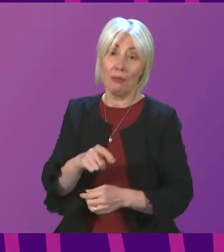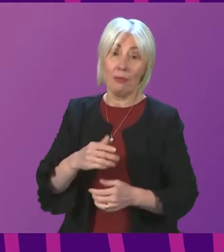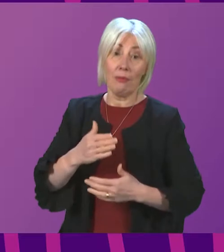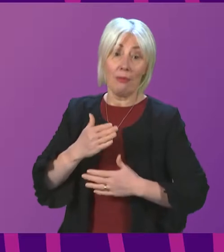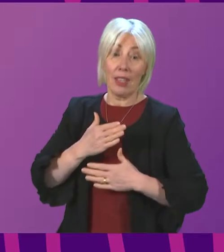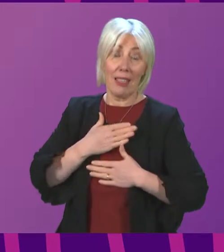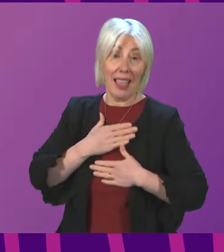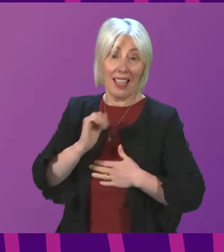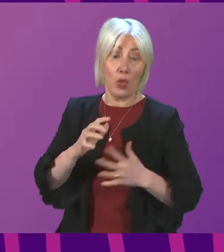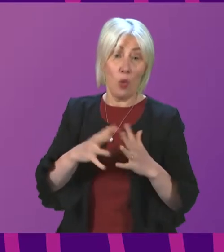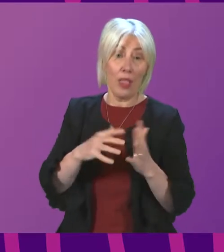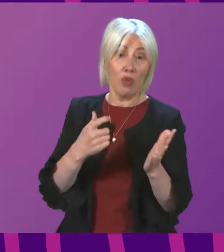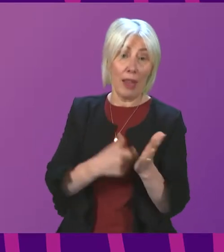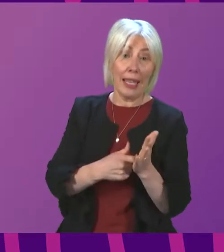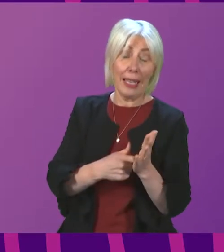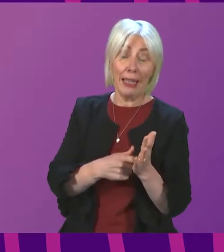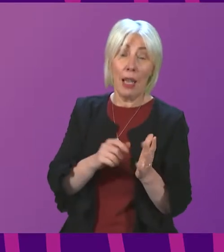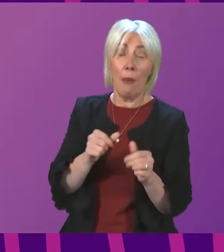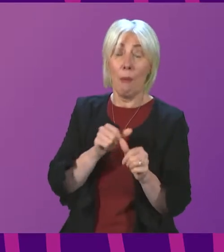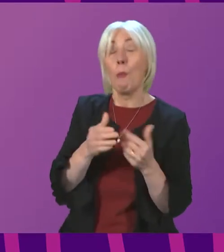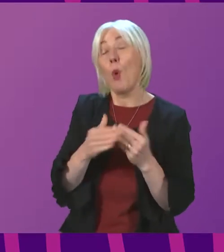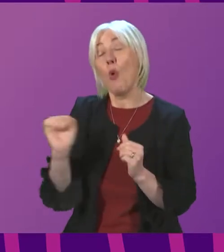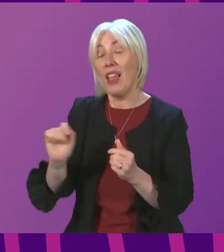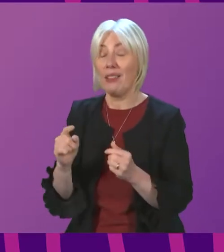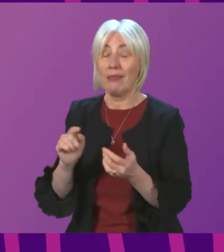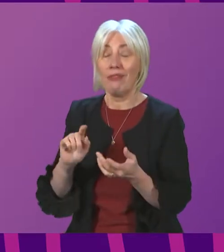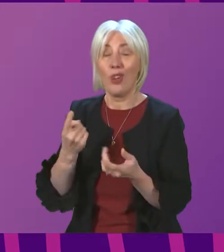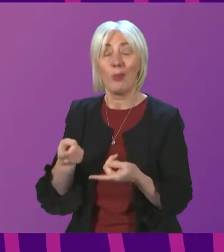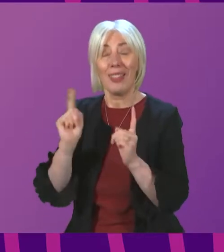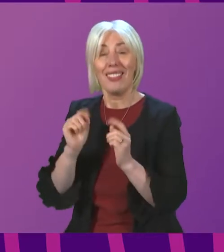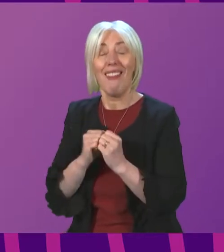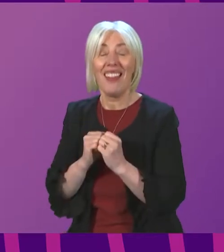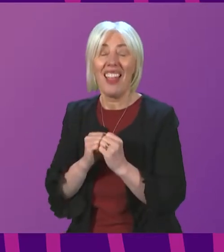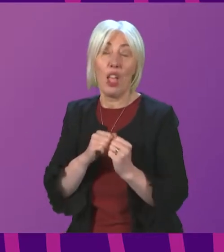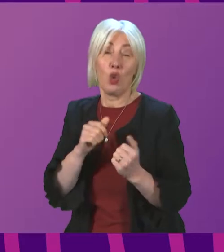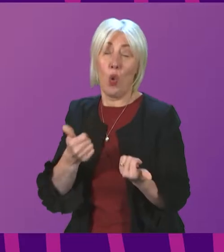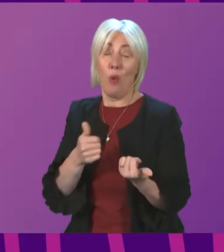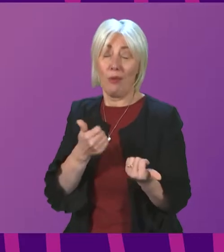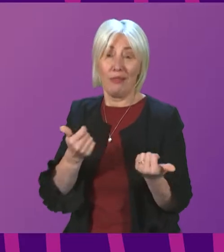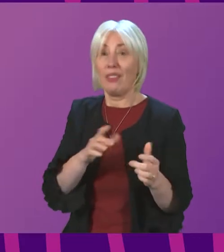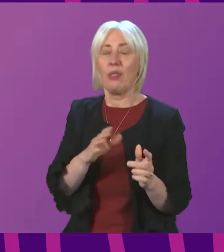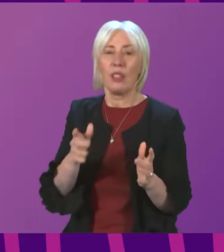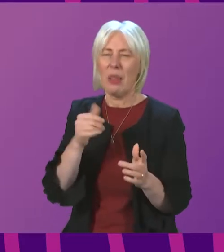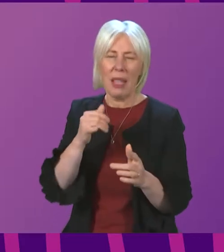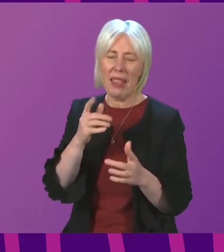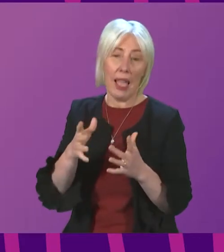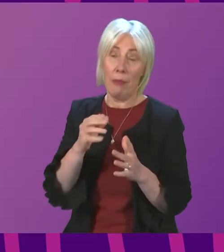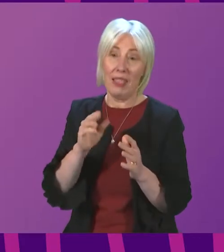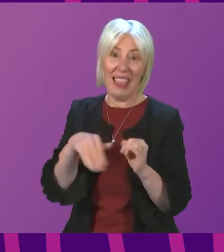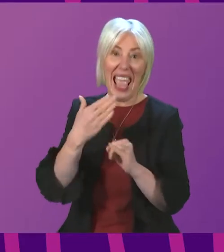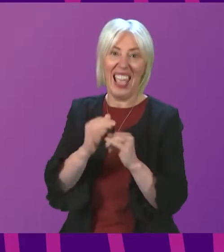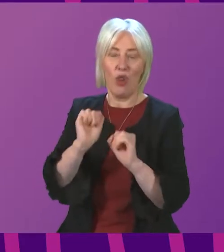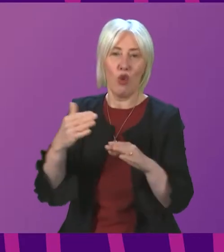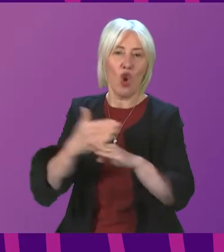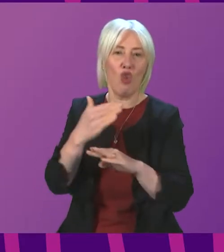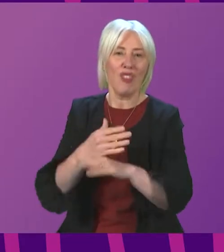boss evidently does, given the tenor of the last statement, moves to the transport brief, which can be the graveyard of careers, as we know, but it